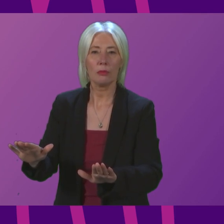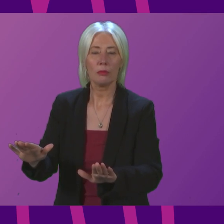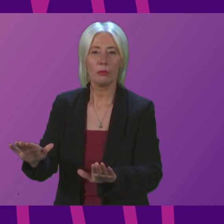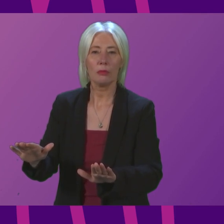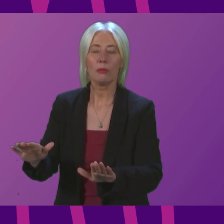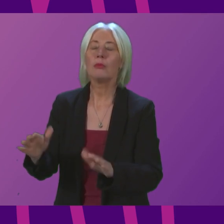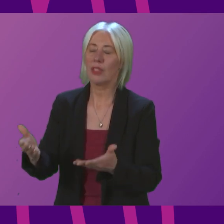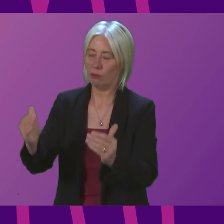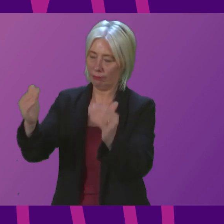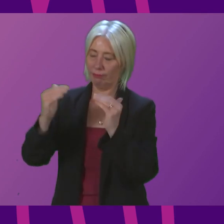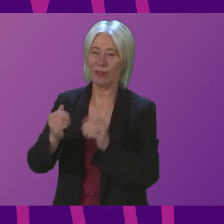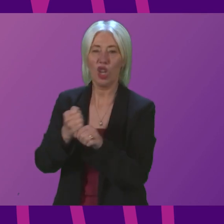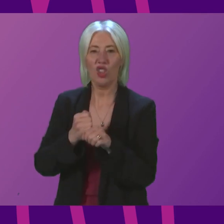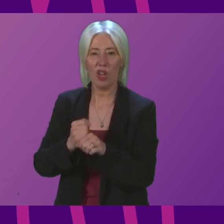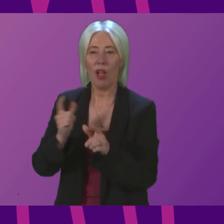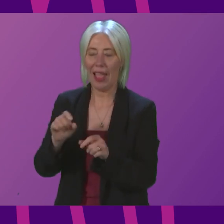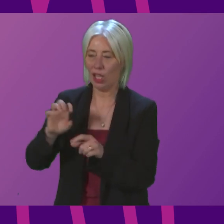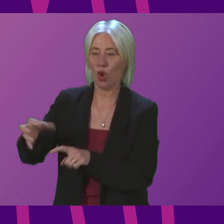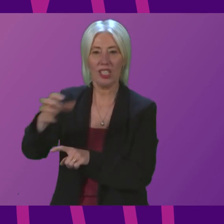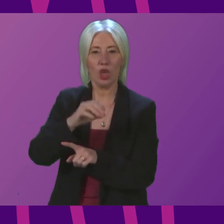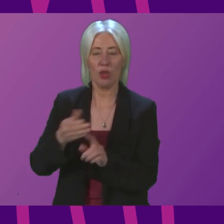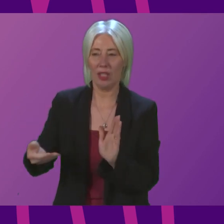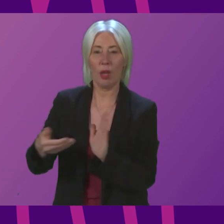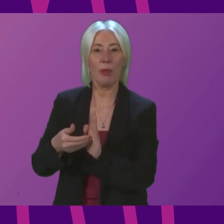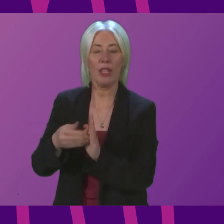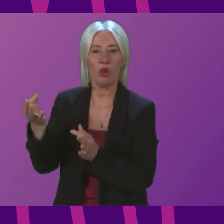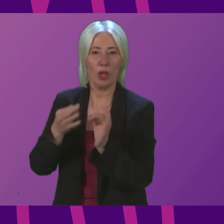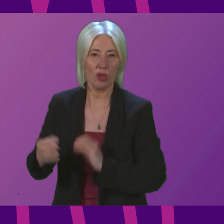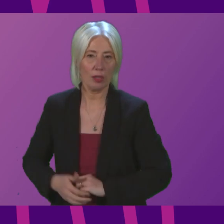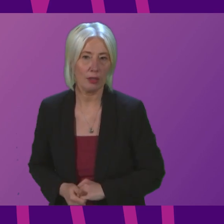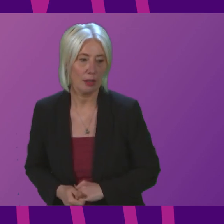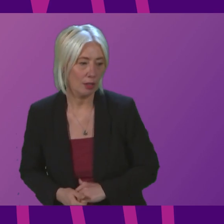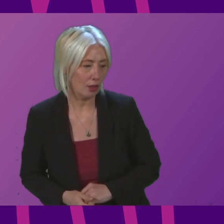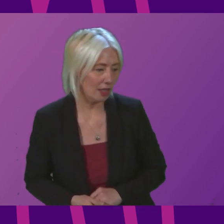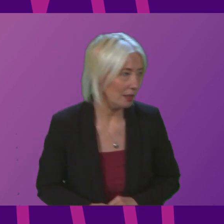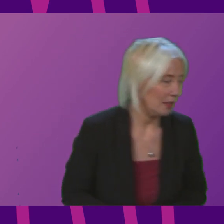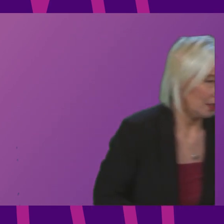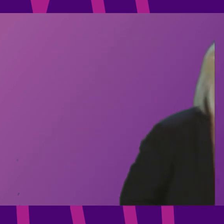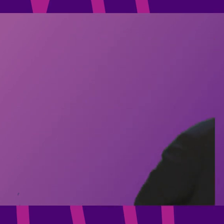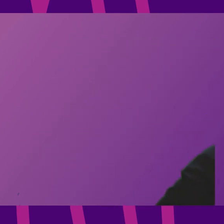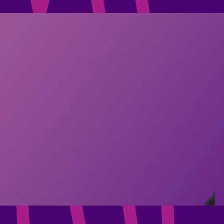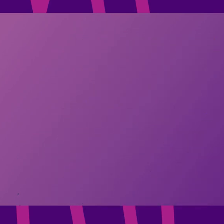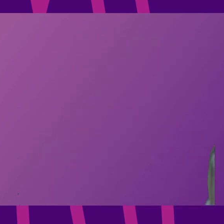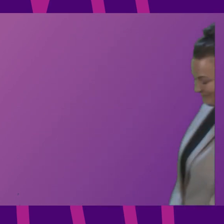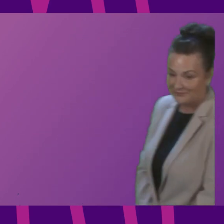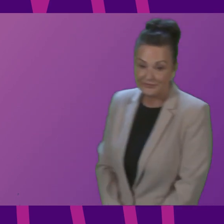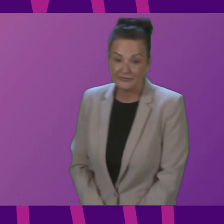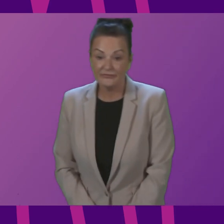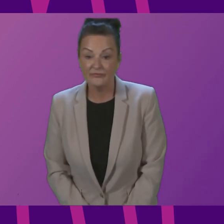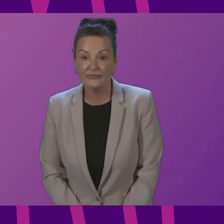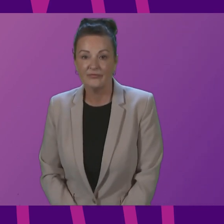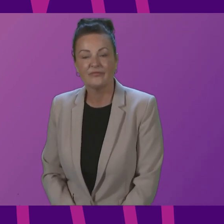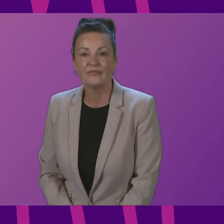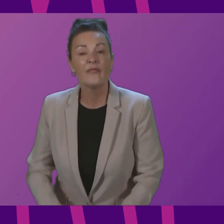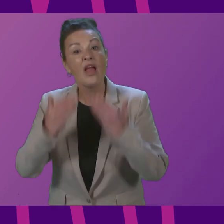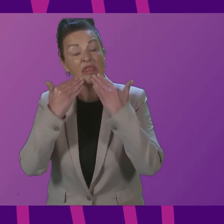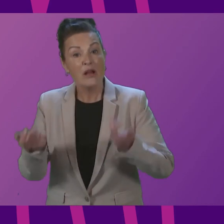we will now proceed to general and constituency supplementaries and I call Graeme Dee thank you the Deputy First